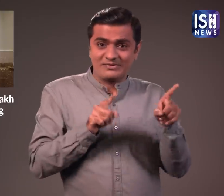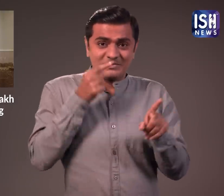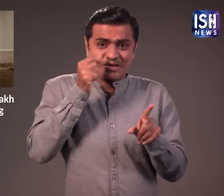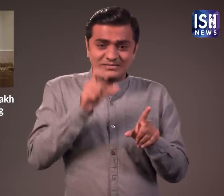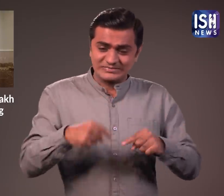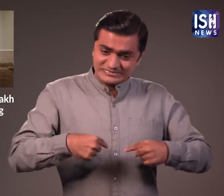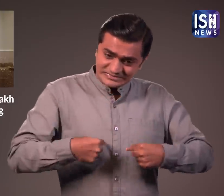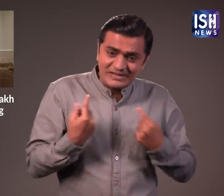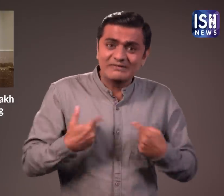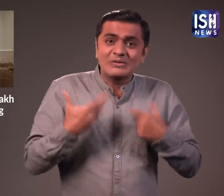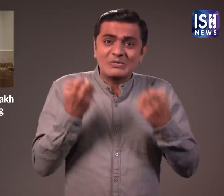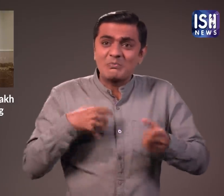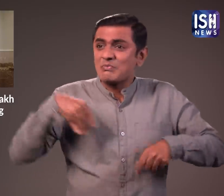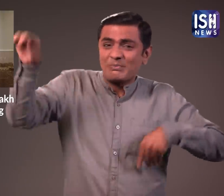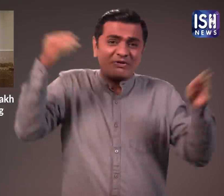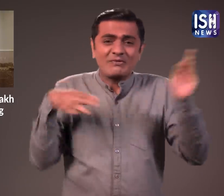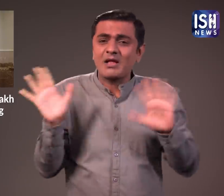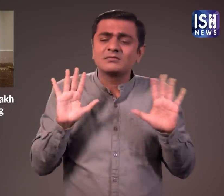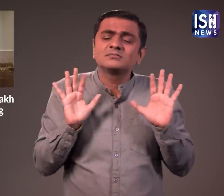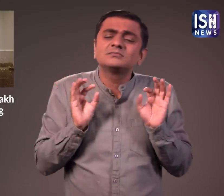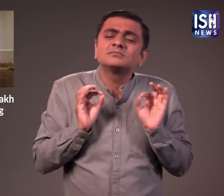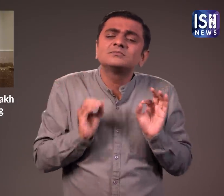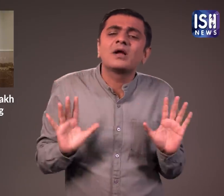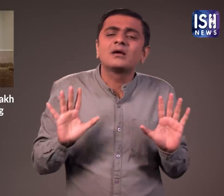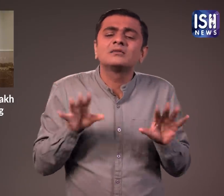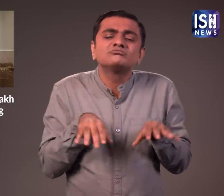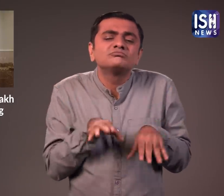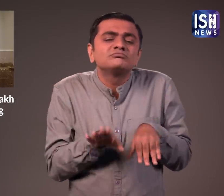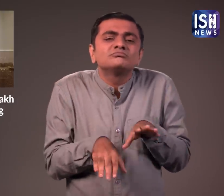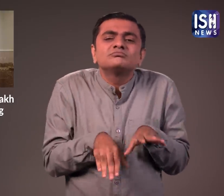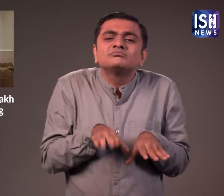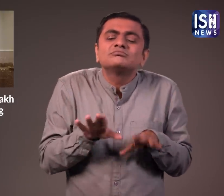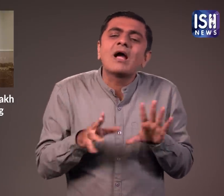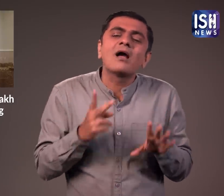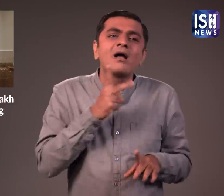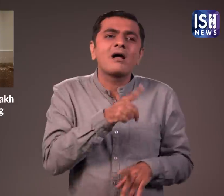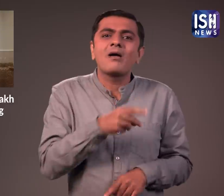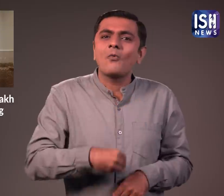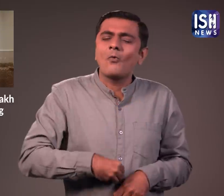not wish to move a lot because his human moves will restrict him from entirely looking like a dog.